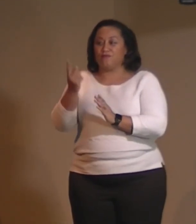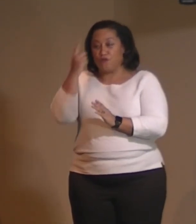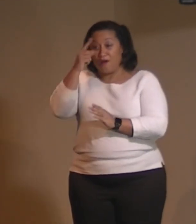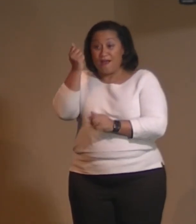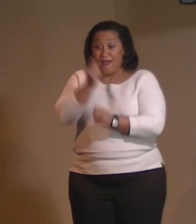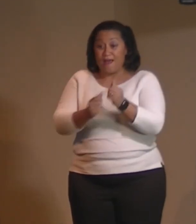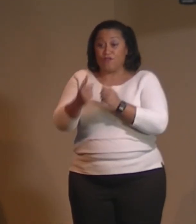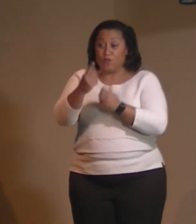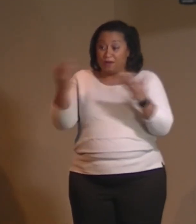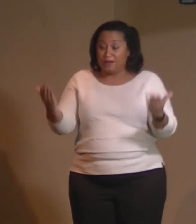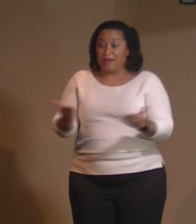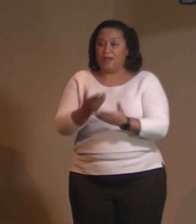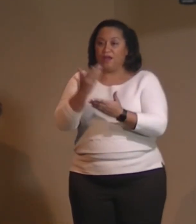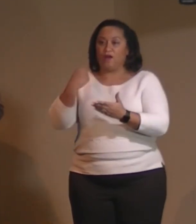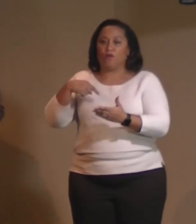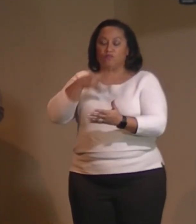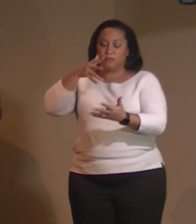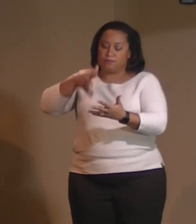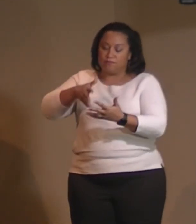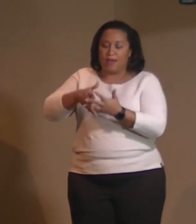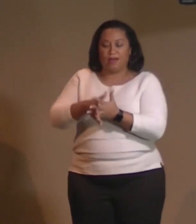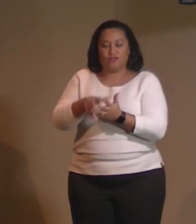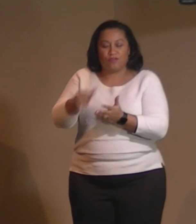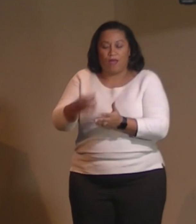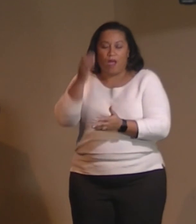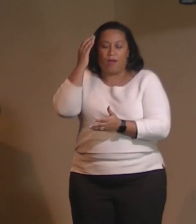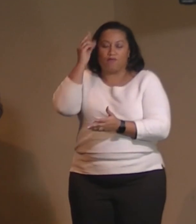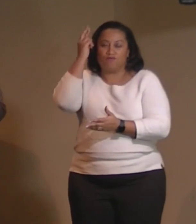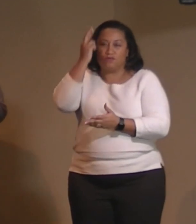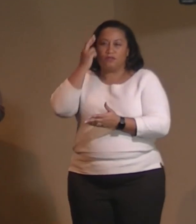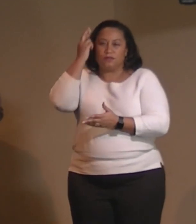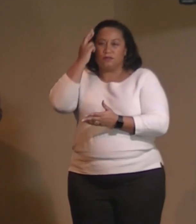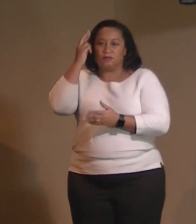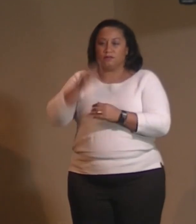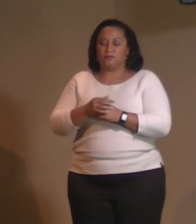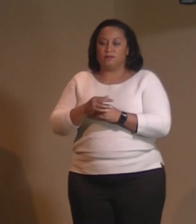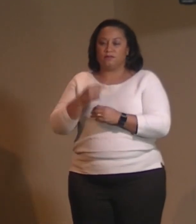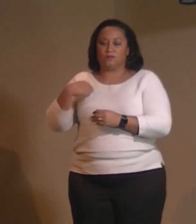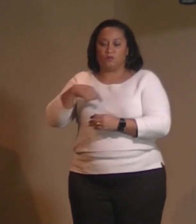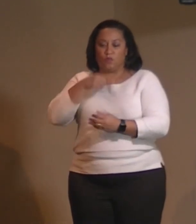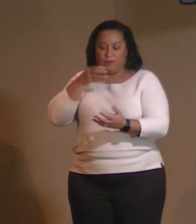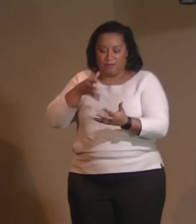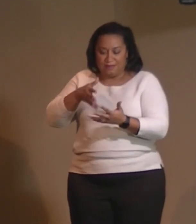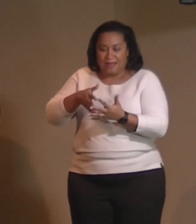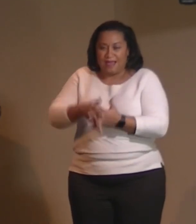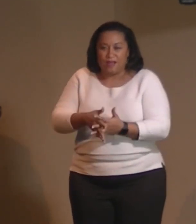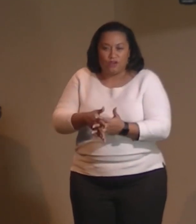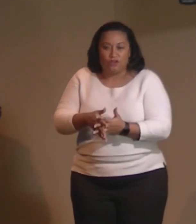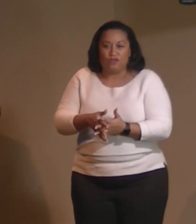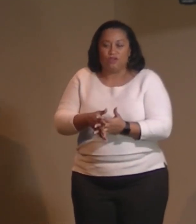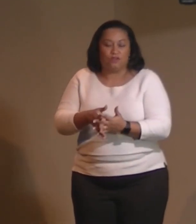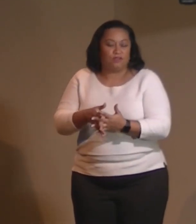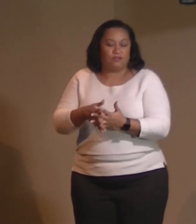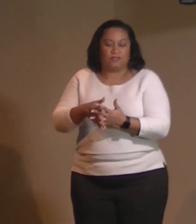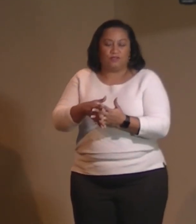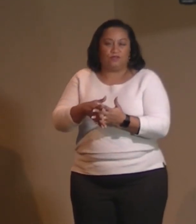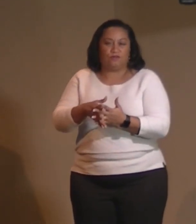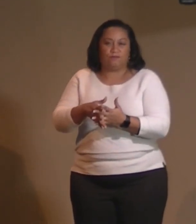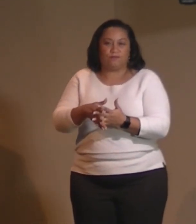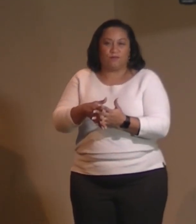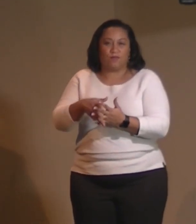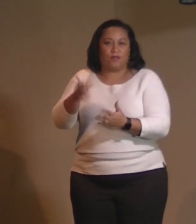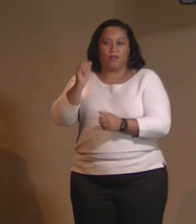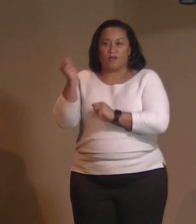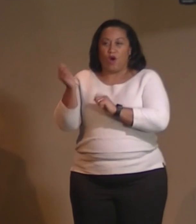anchor in to this realization. We anchor so deeply that all we see right here and right now is the